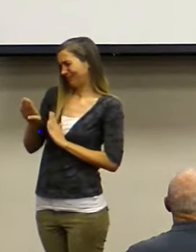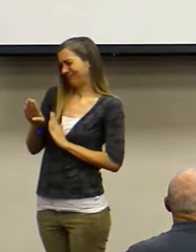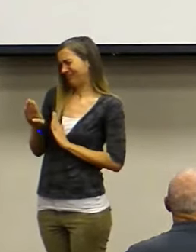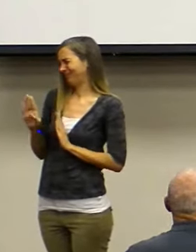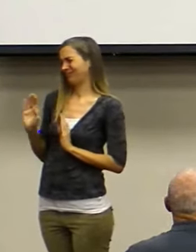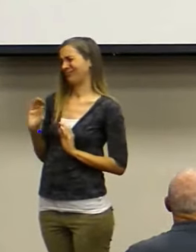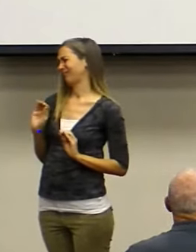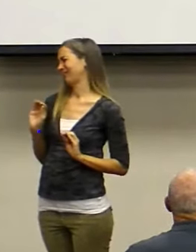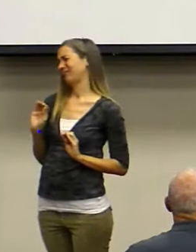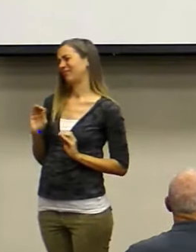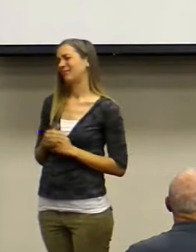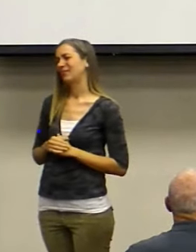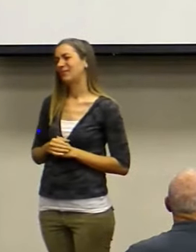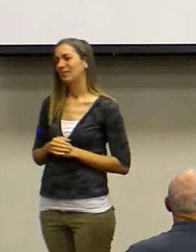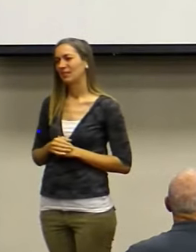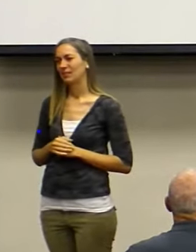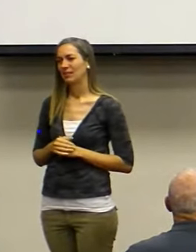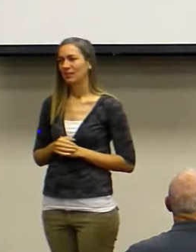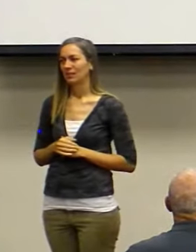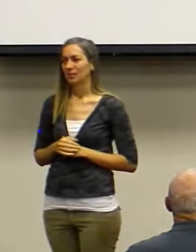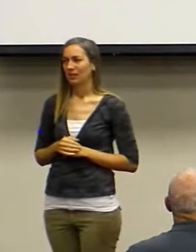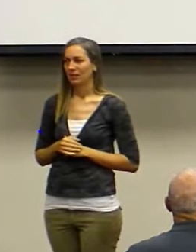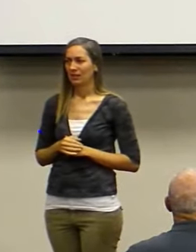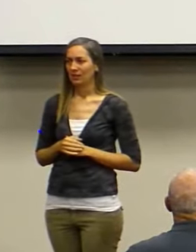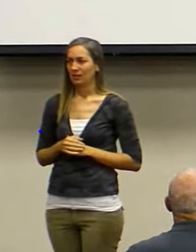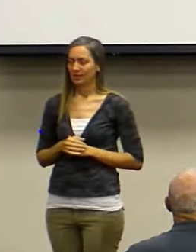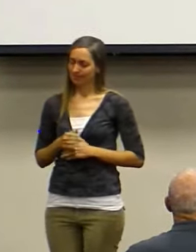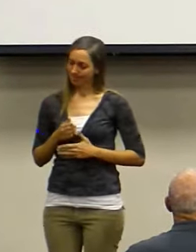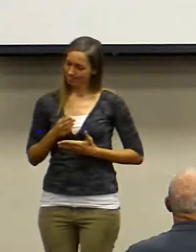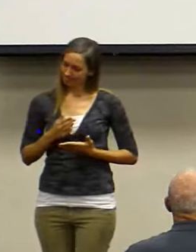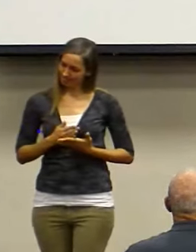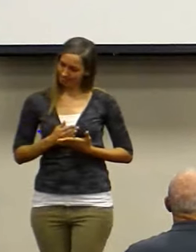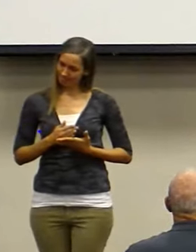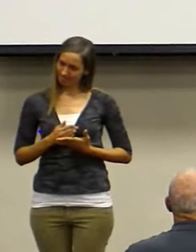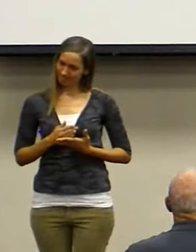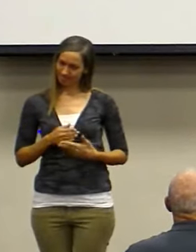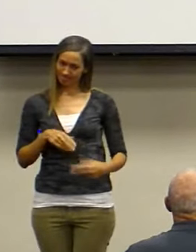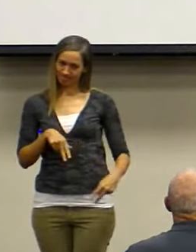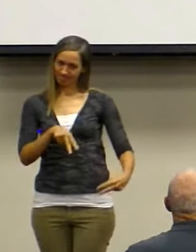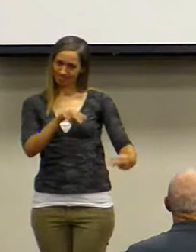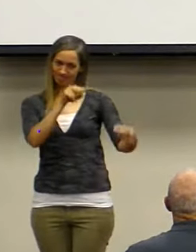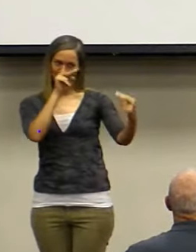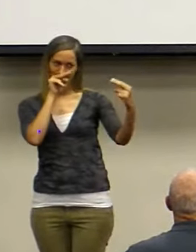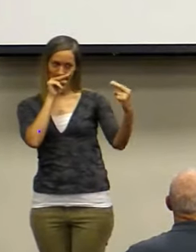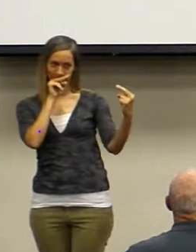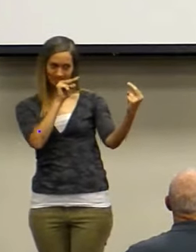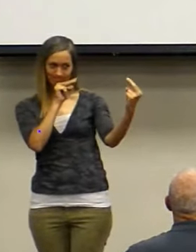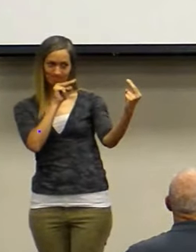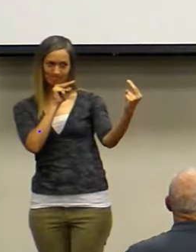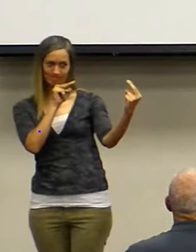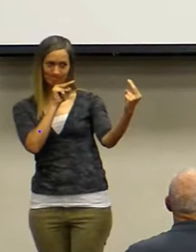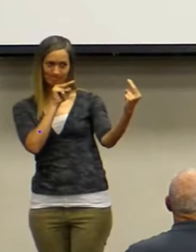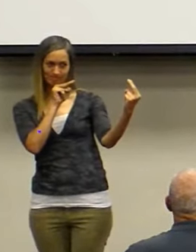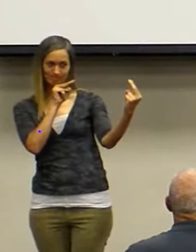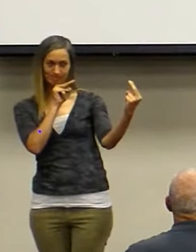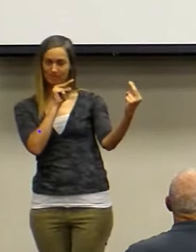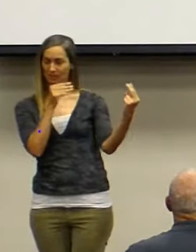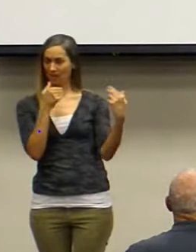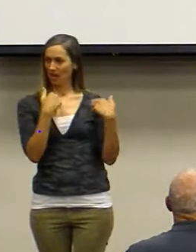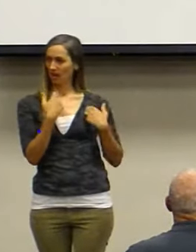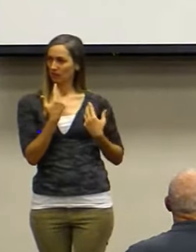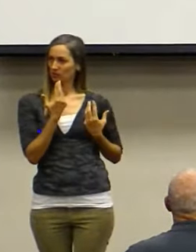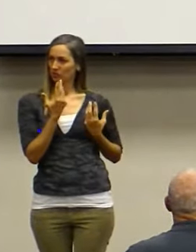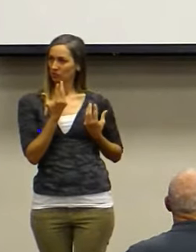It was at this very moment, Clarence stopped, looked him directly in the eye. With a soft and a very